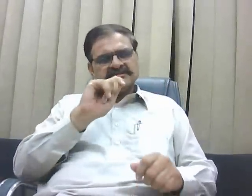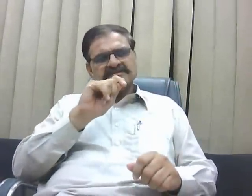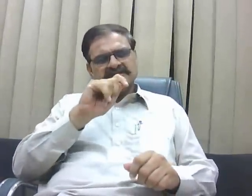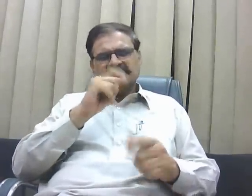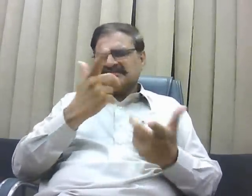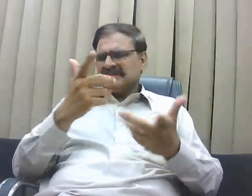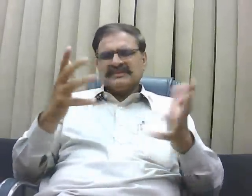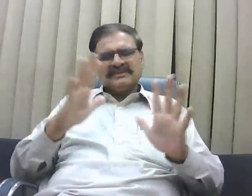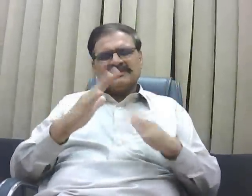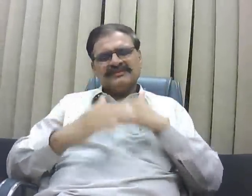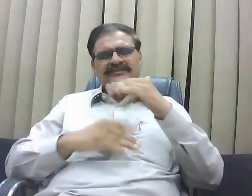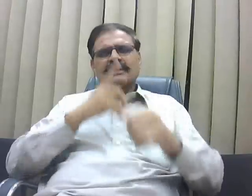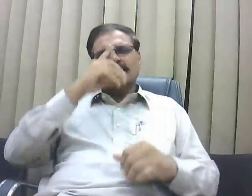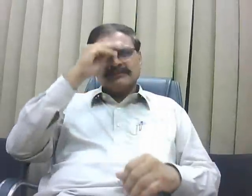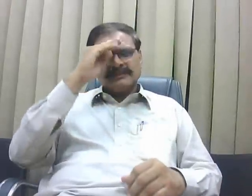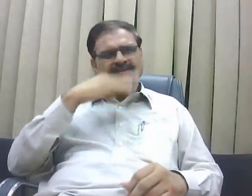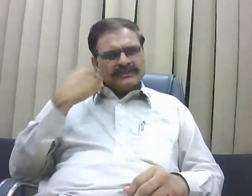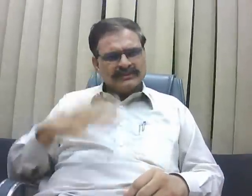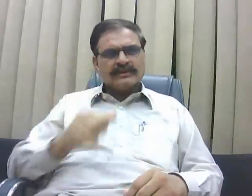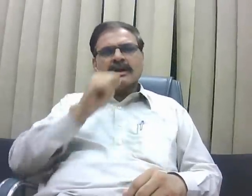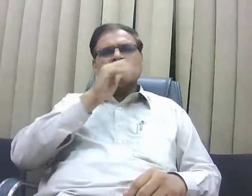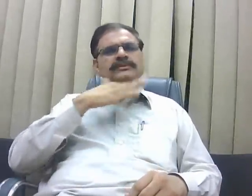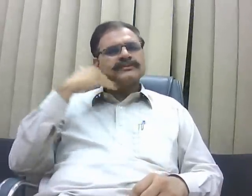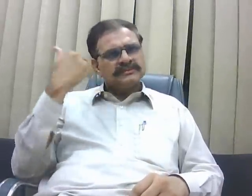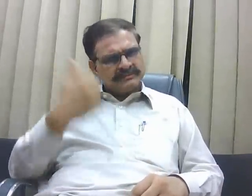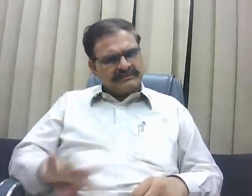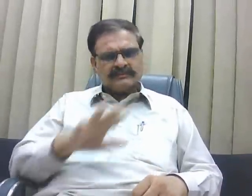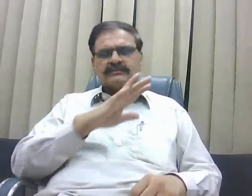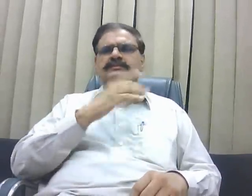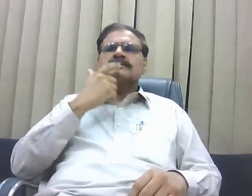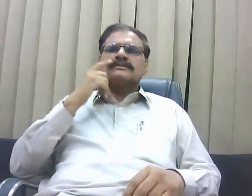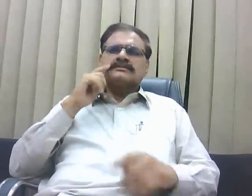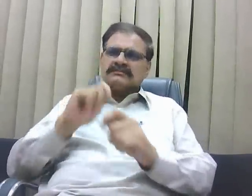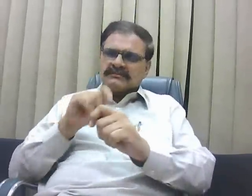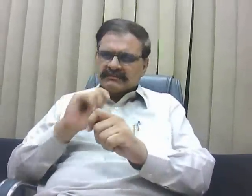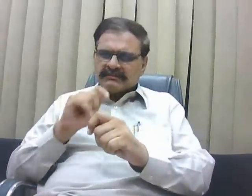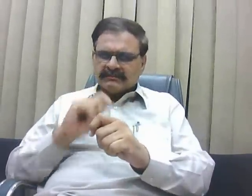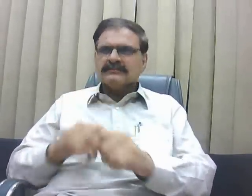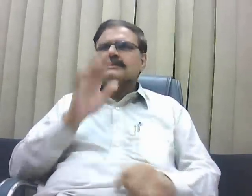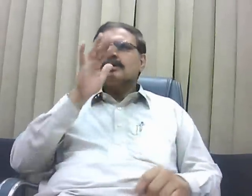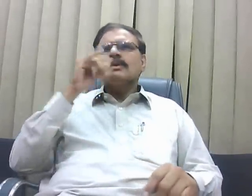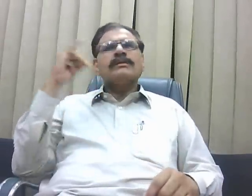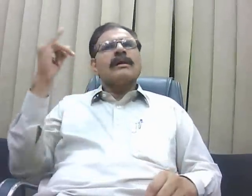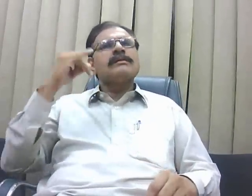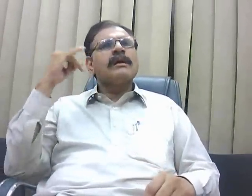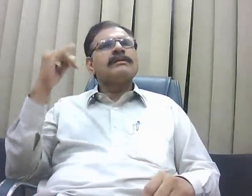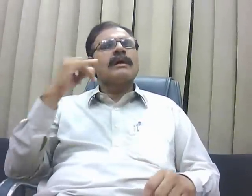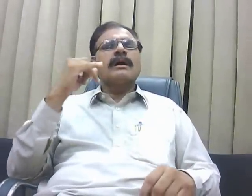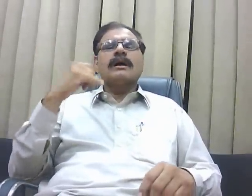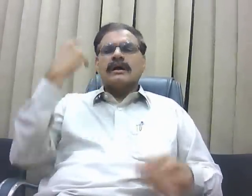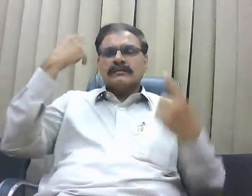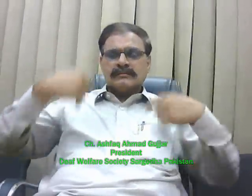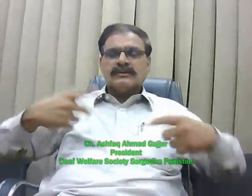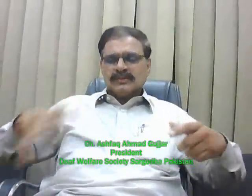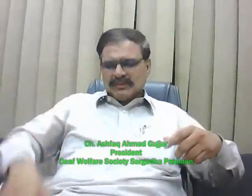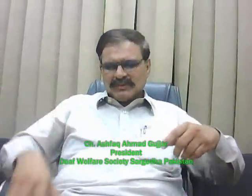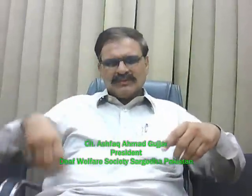In that situation, there are three or four persons who were in this in the way of machines. Number one, there was the chairman of the